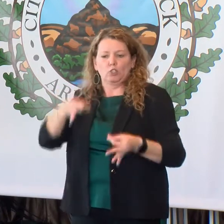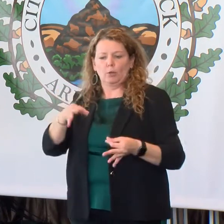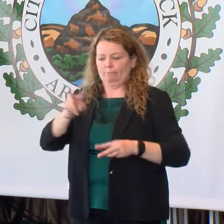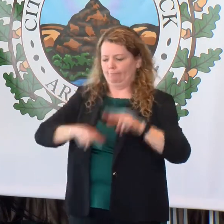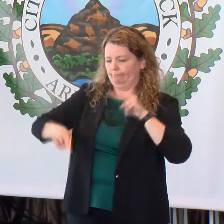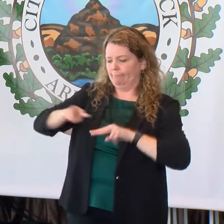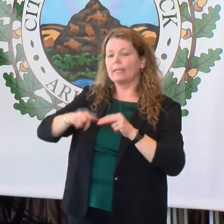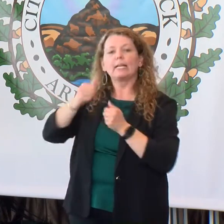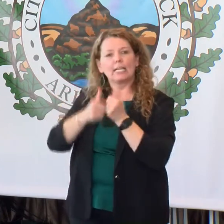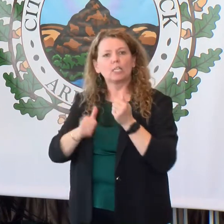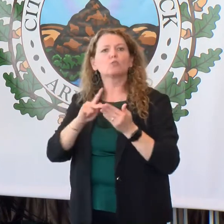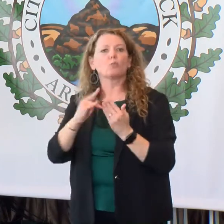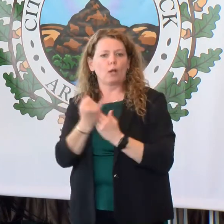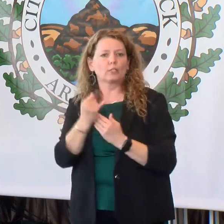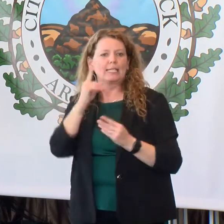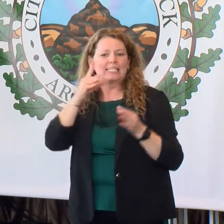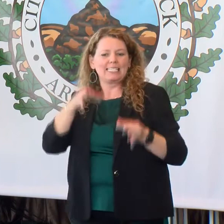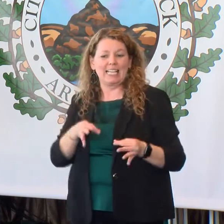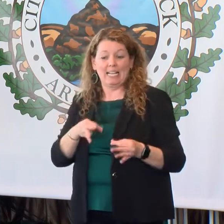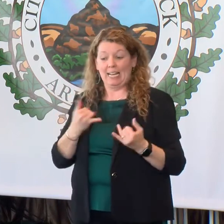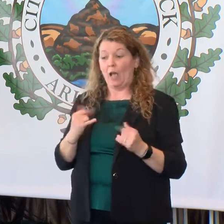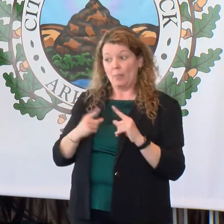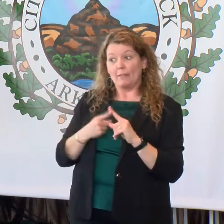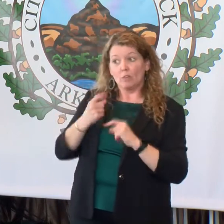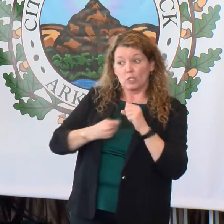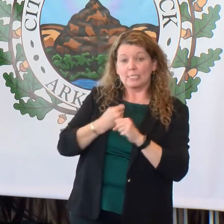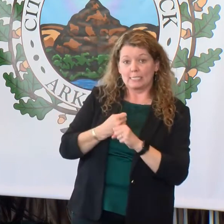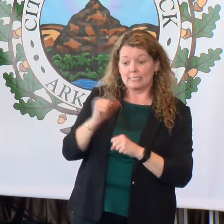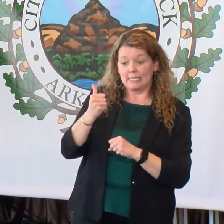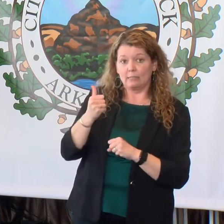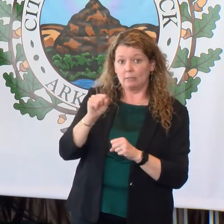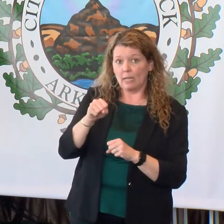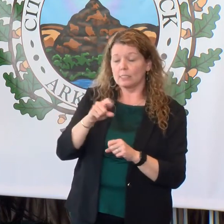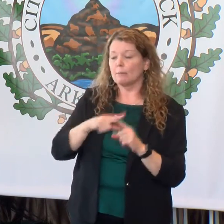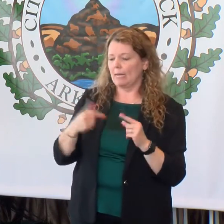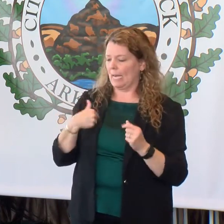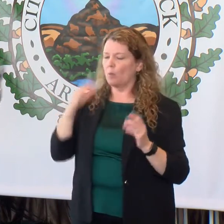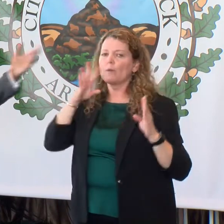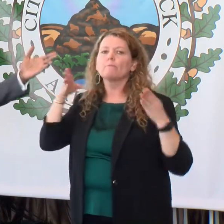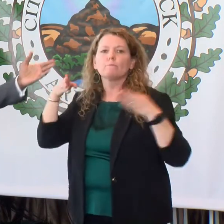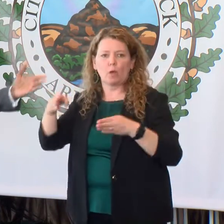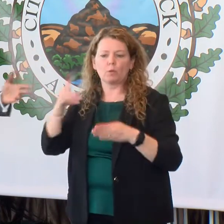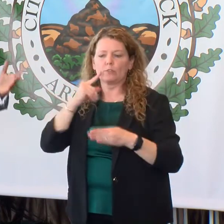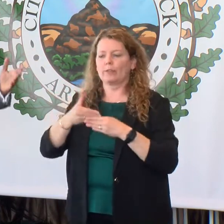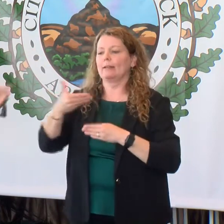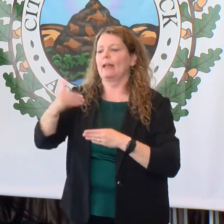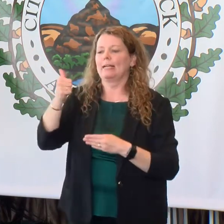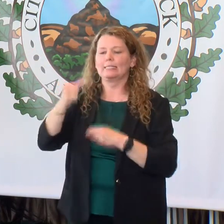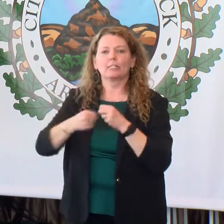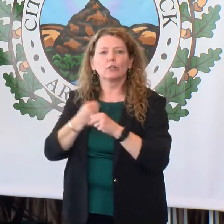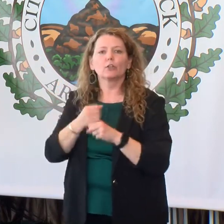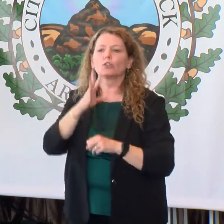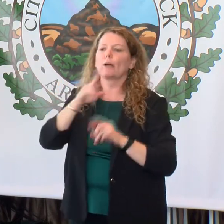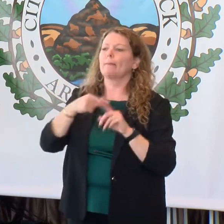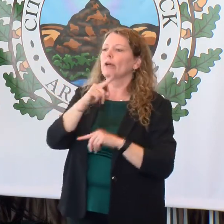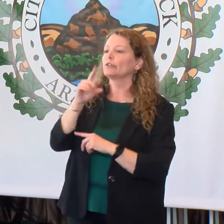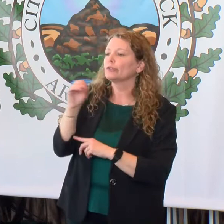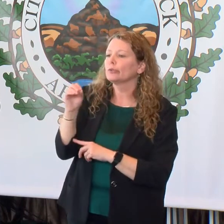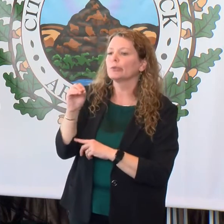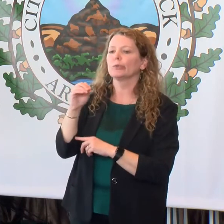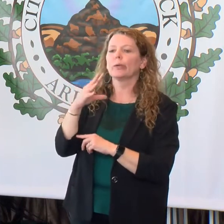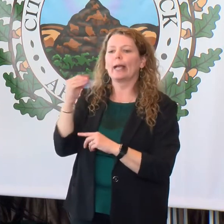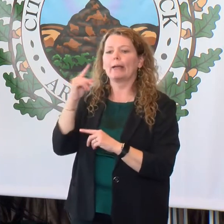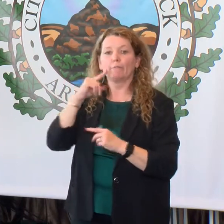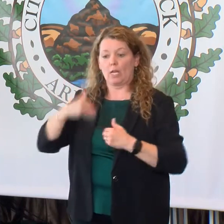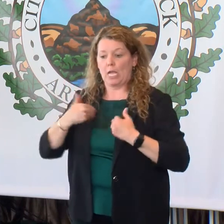projects that we do in the second 10 years. Clearly, this is the first 10 years. But we are paying attention. When you talk about the zoo and early childhood education, much of this